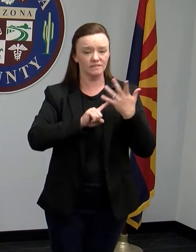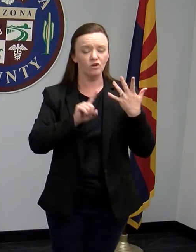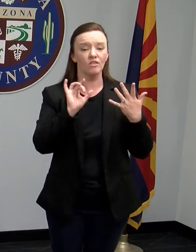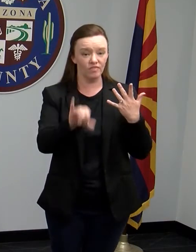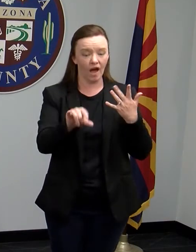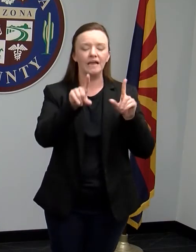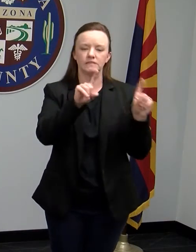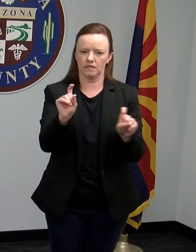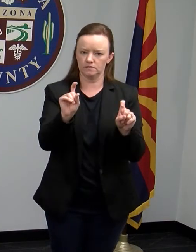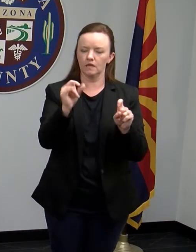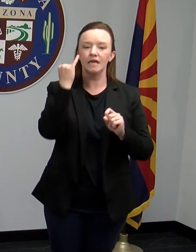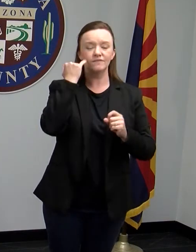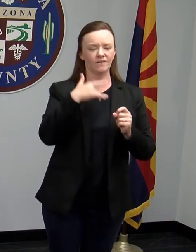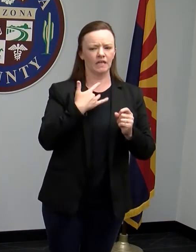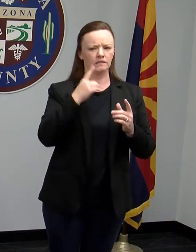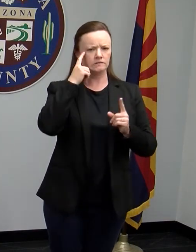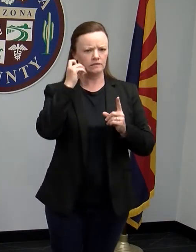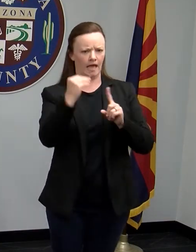provider about getting the test.